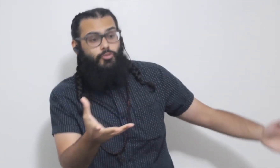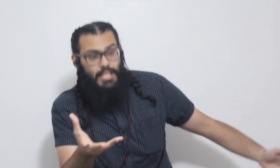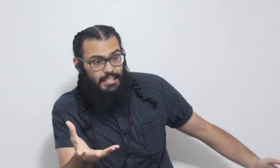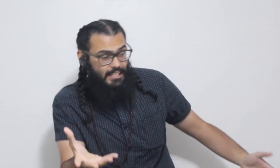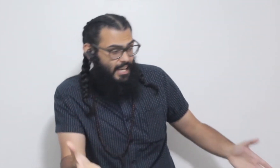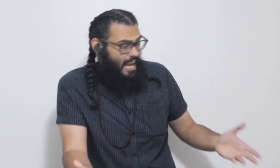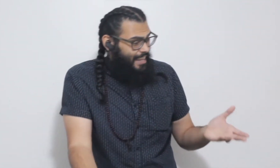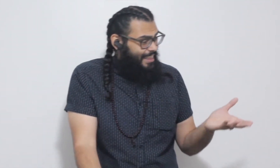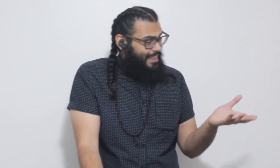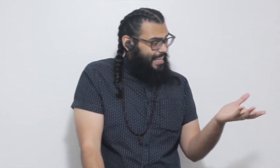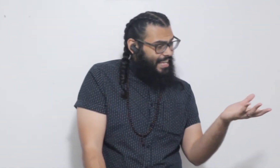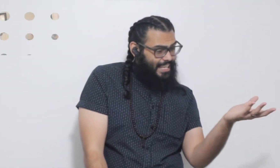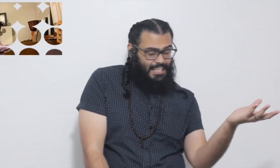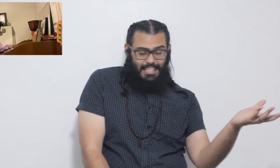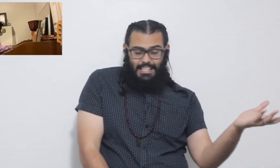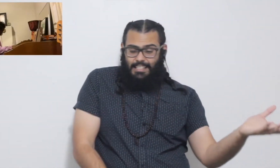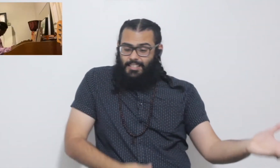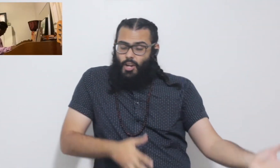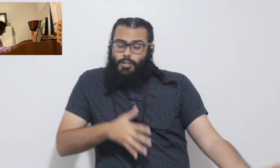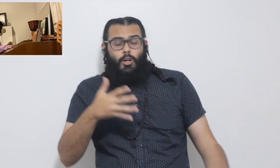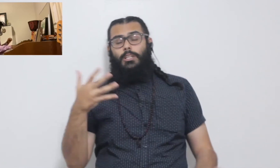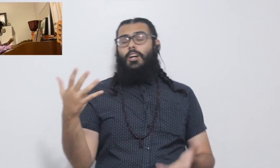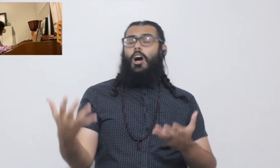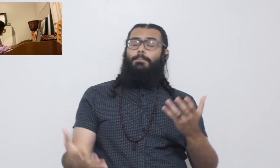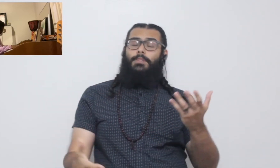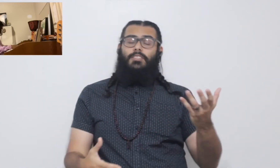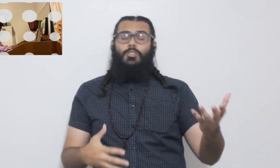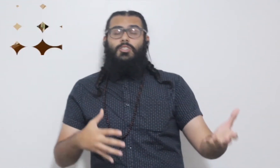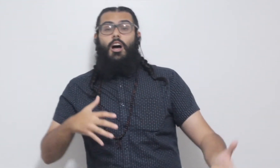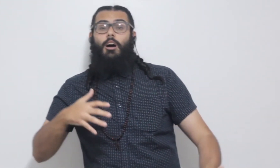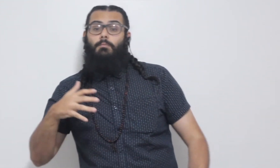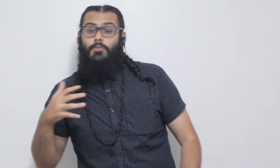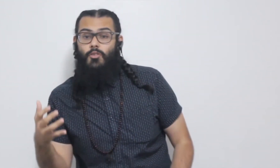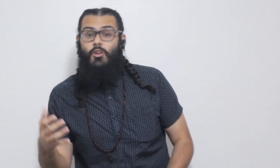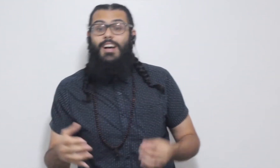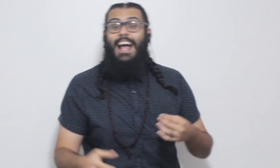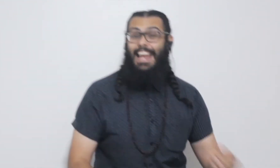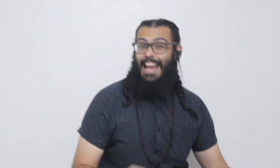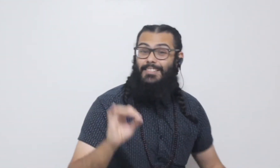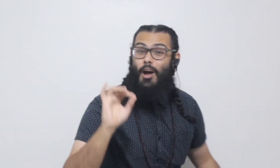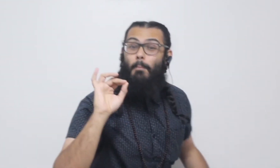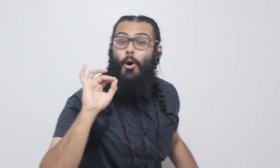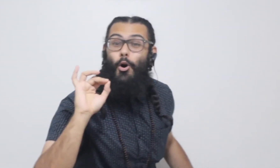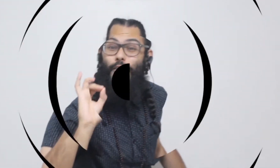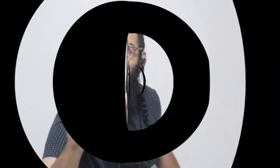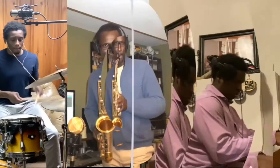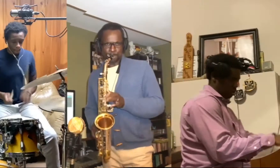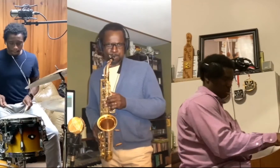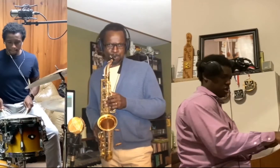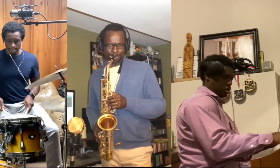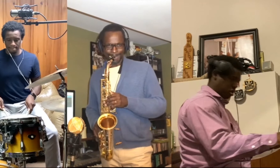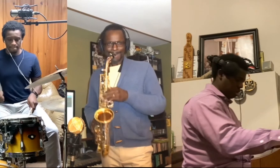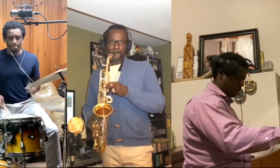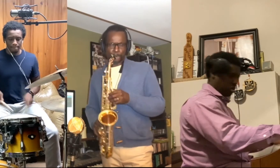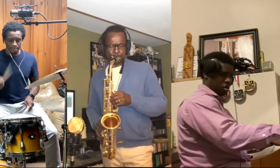streets These are the lowly carpenters of Mural and Bodega